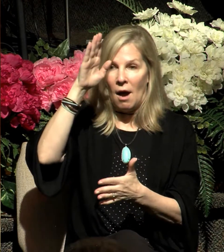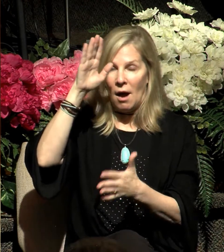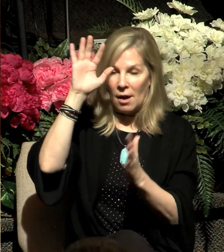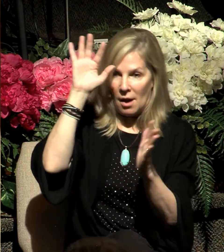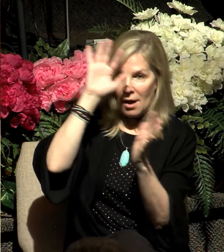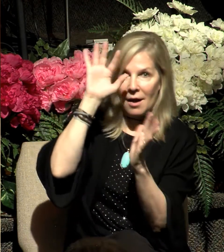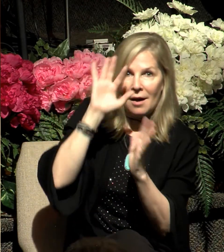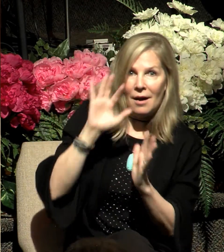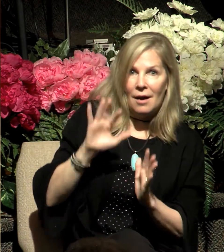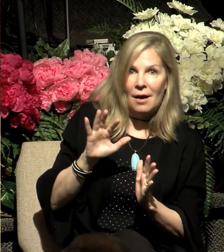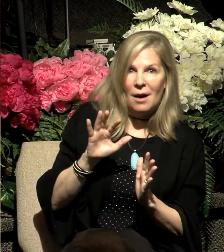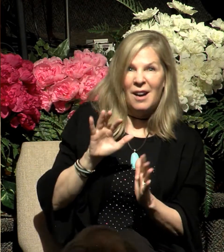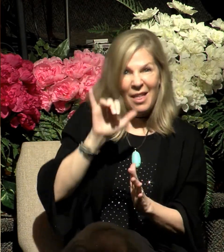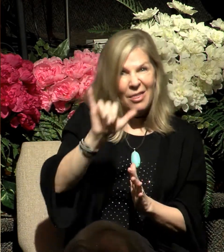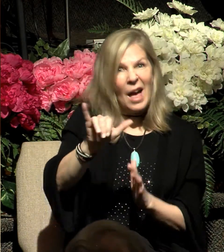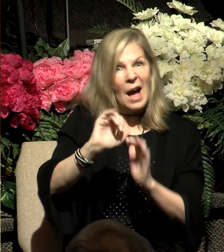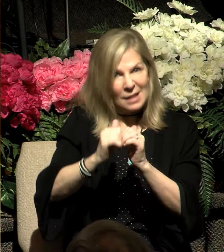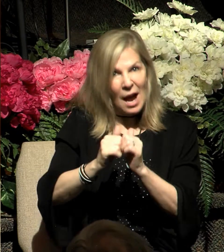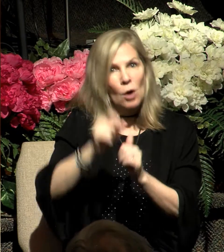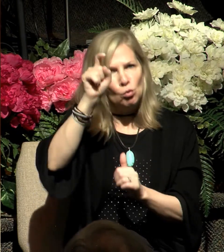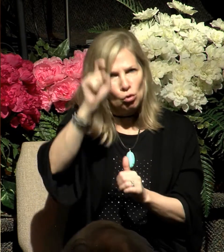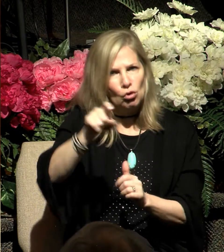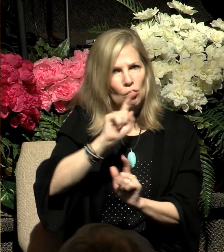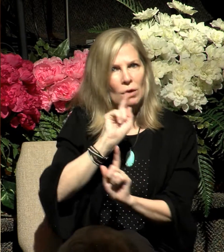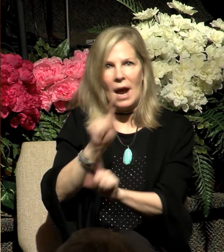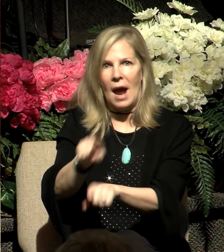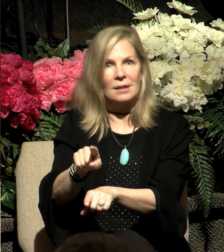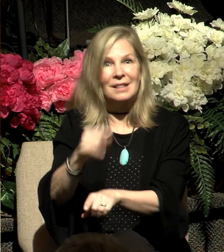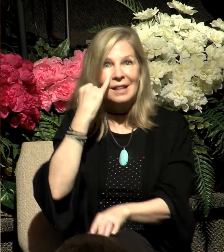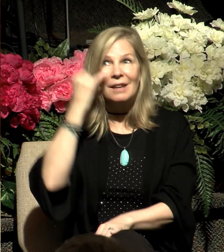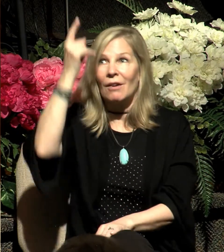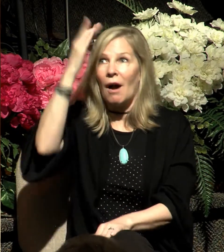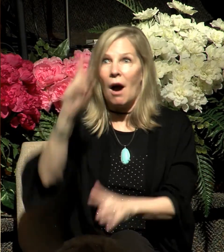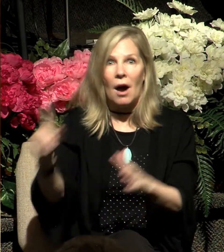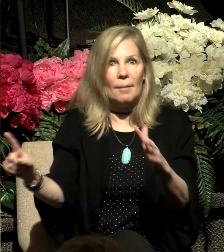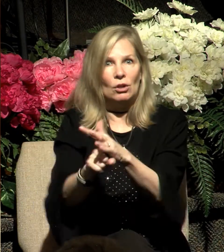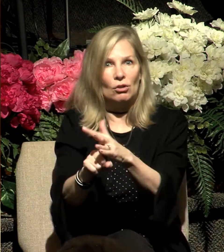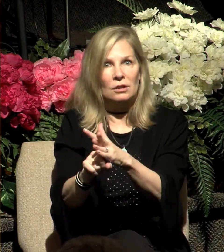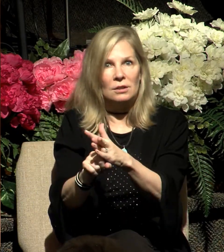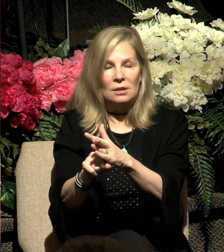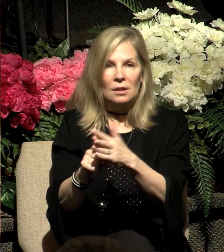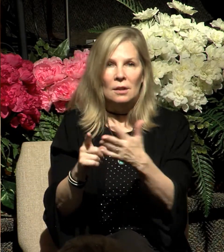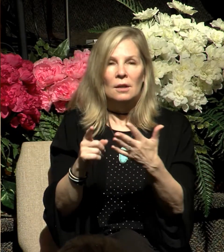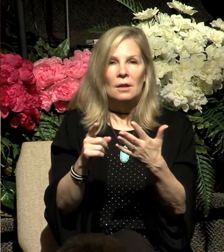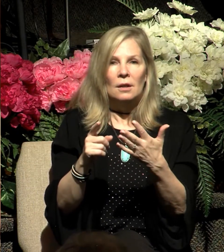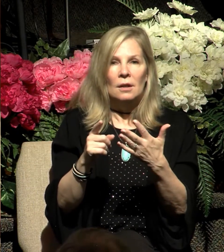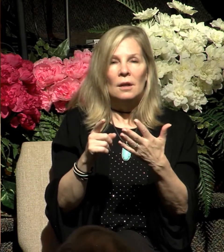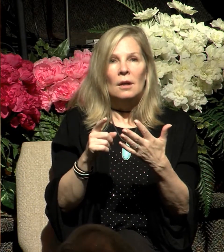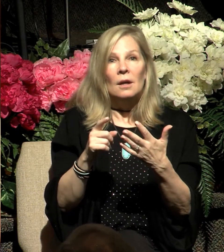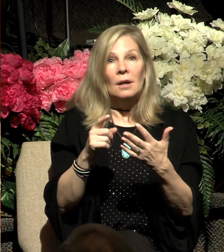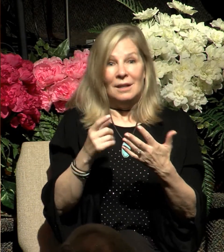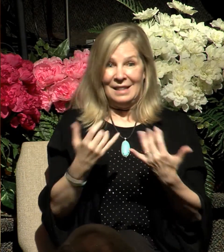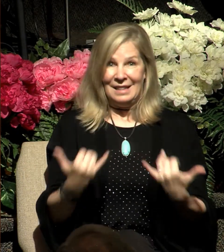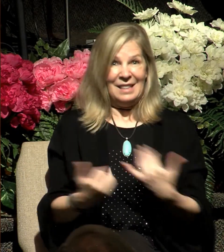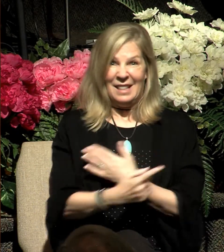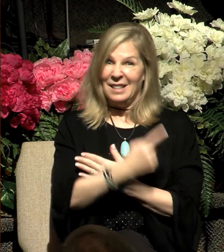exactly how someone should react when God appears to them. And I point this out to you because in our day, there have been